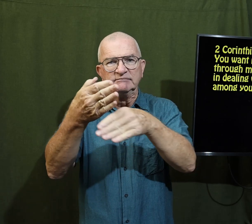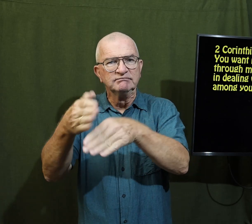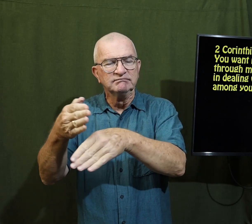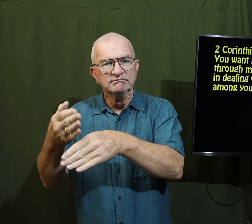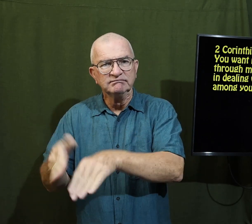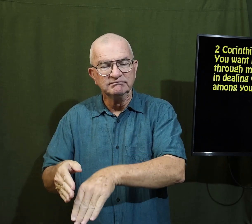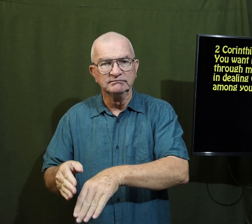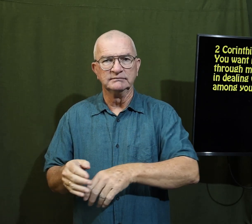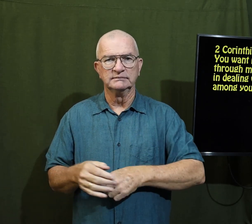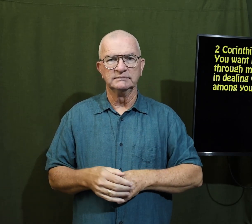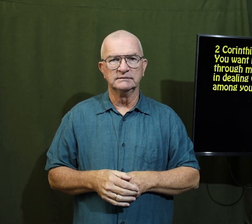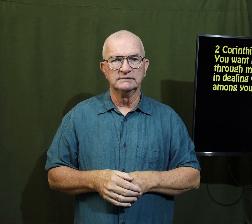division division